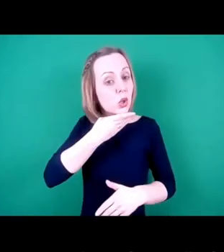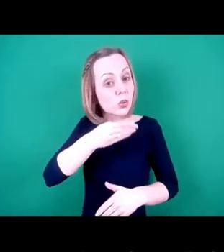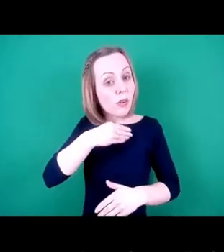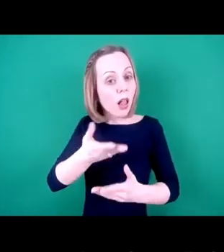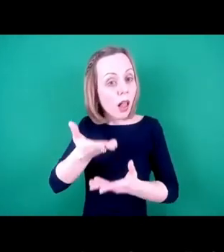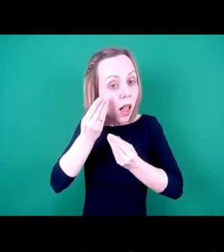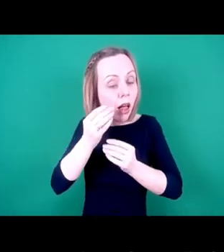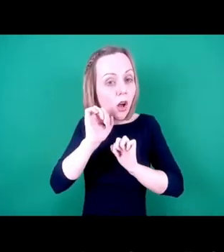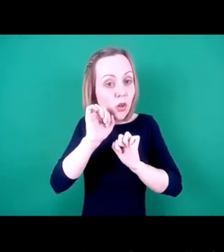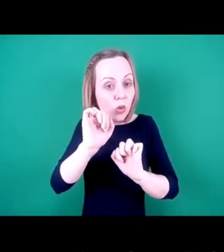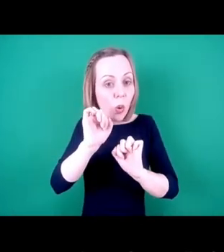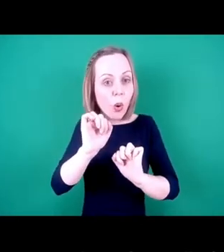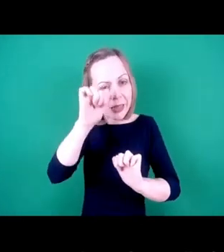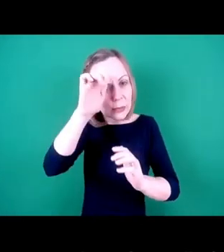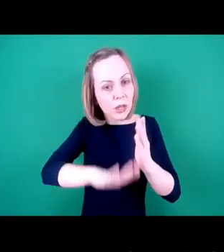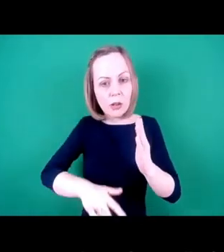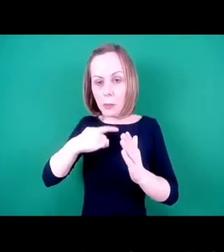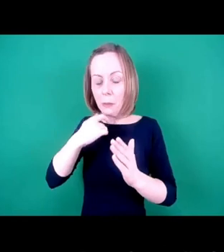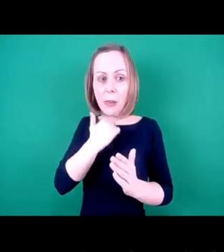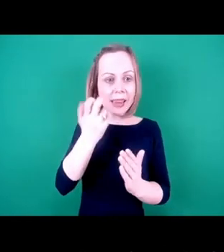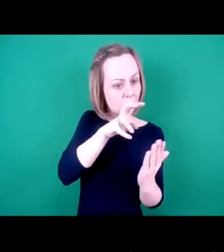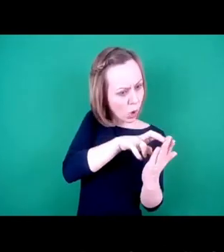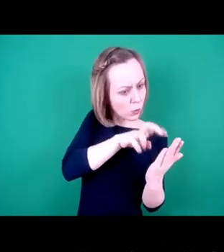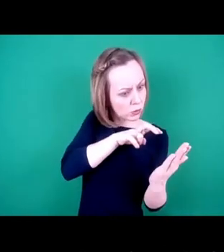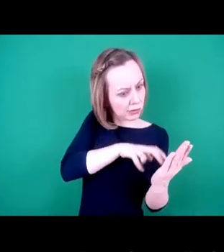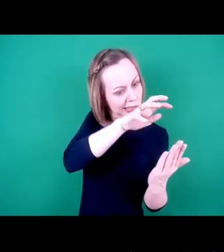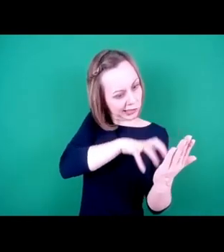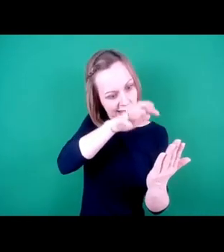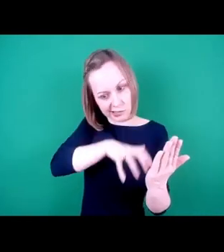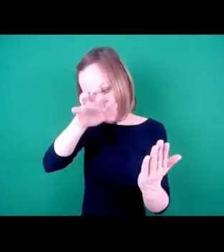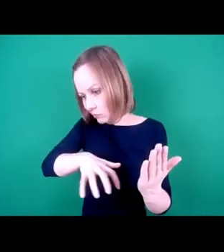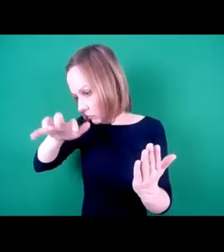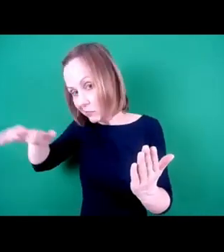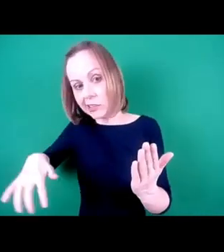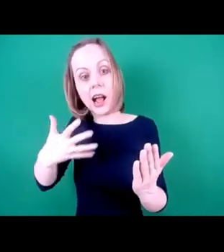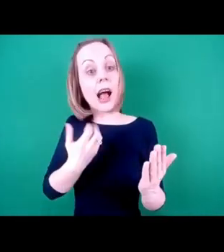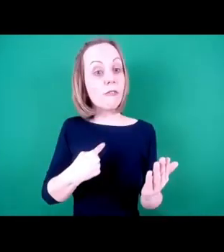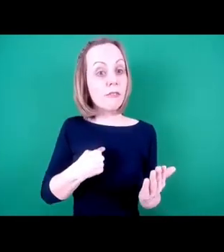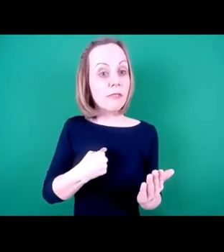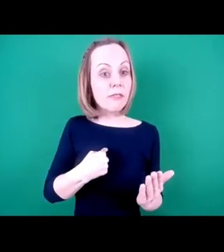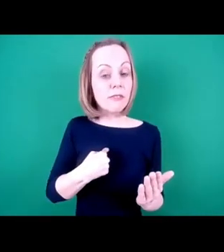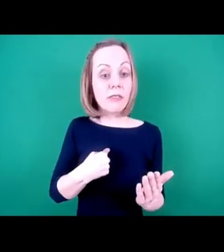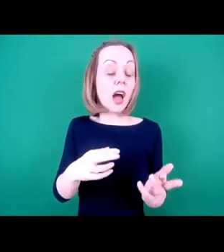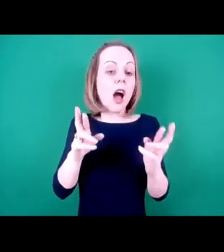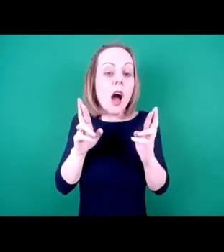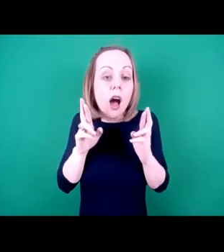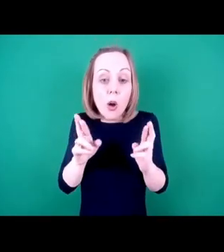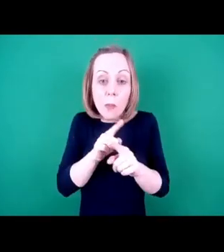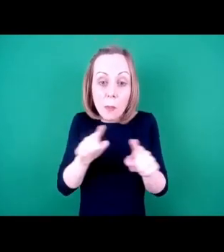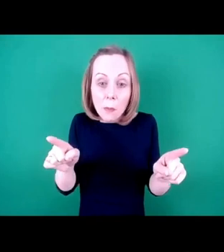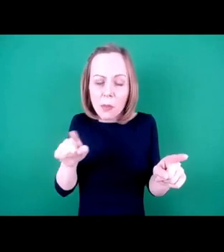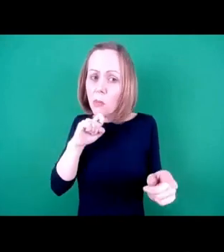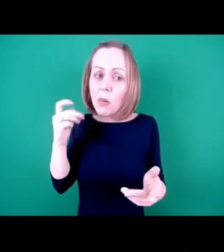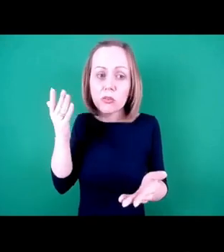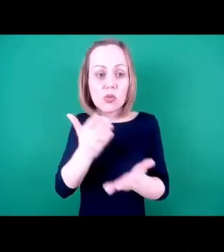And I've taken copious notes. And I hope, I'm sure there are lots of areas